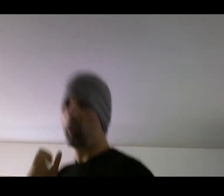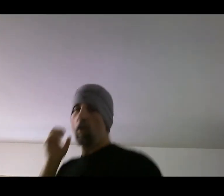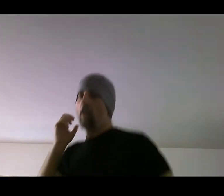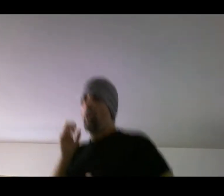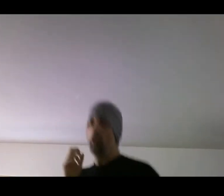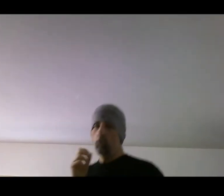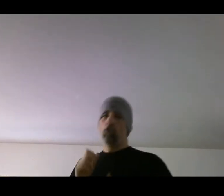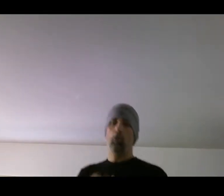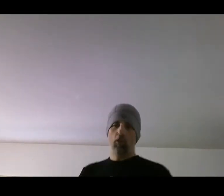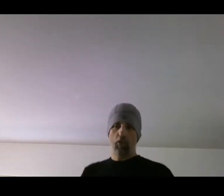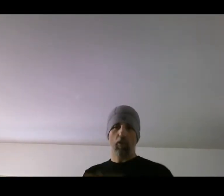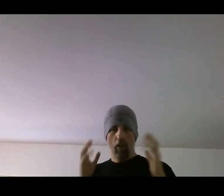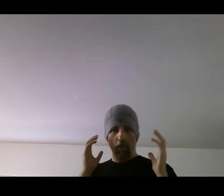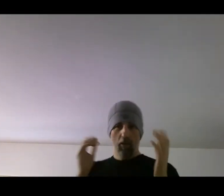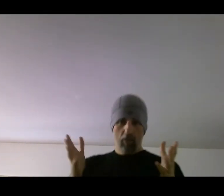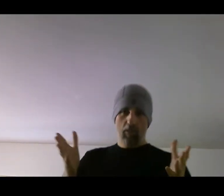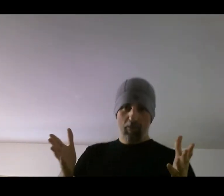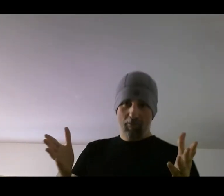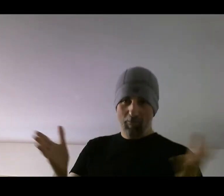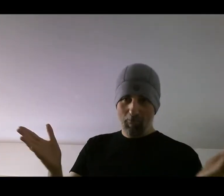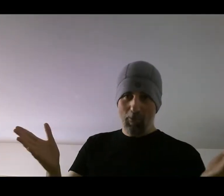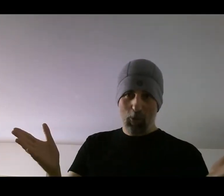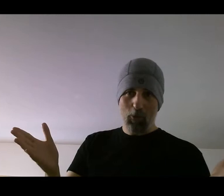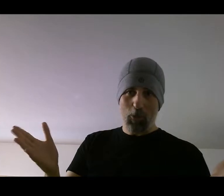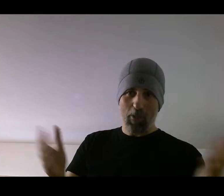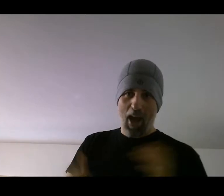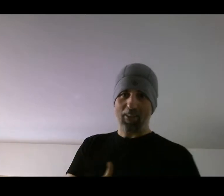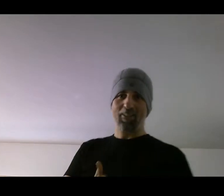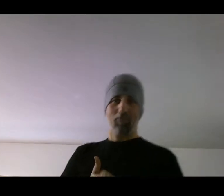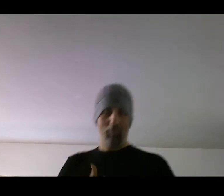you choose your attacks, right?